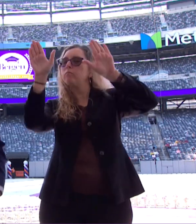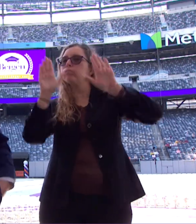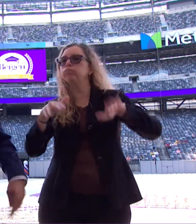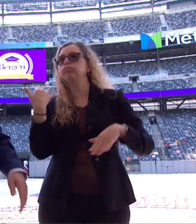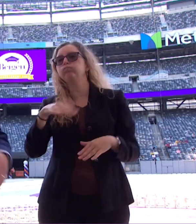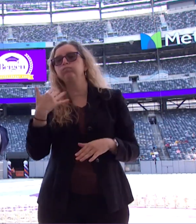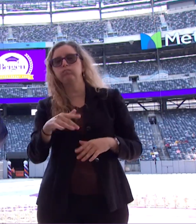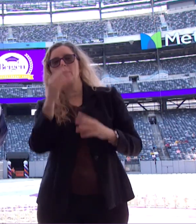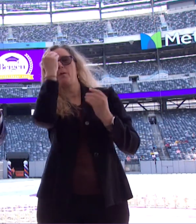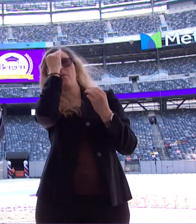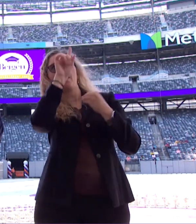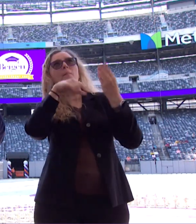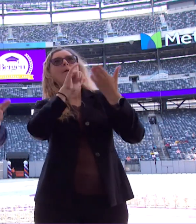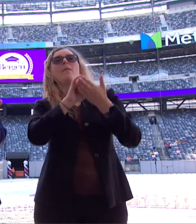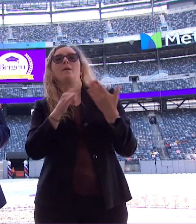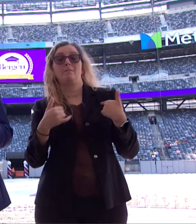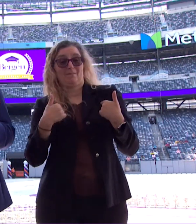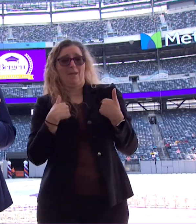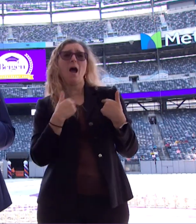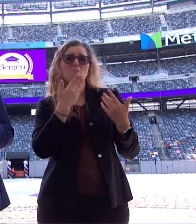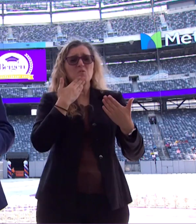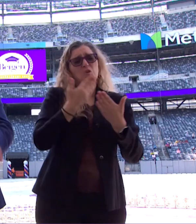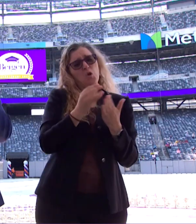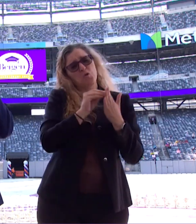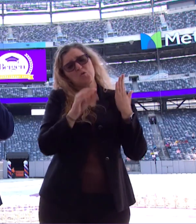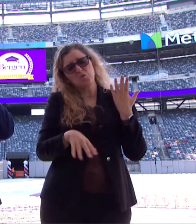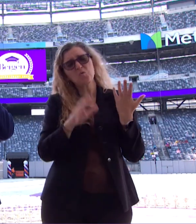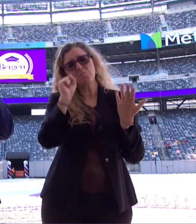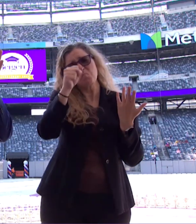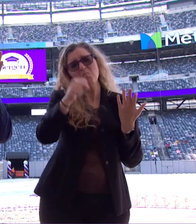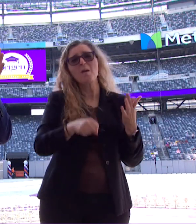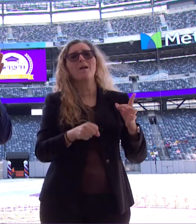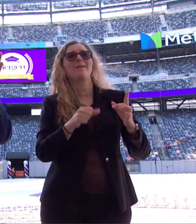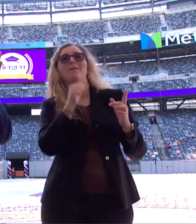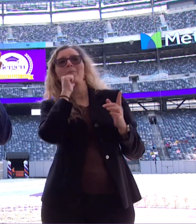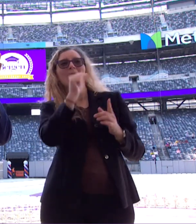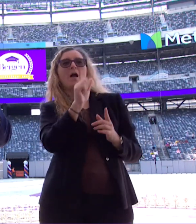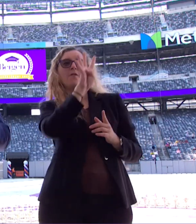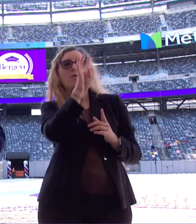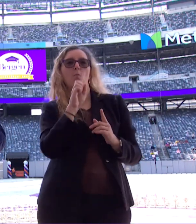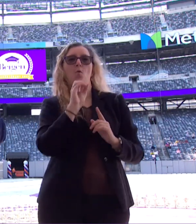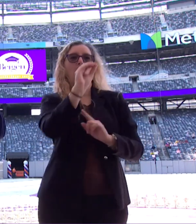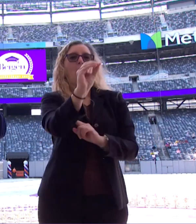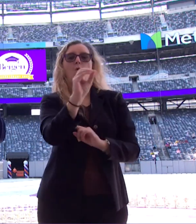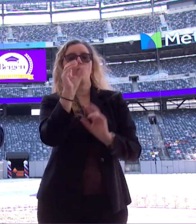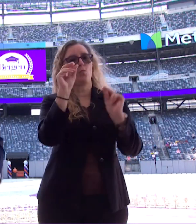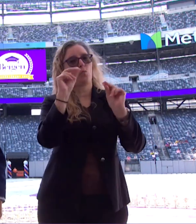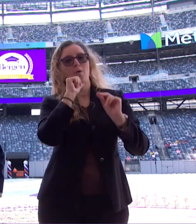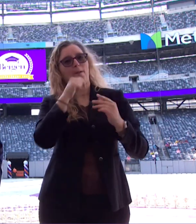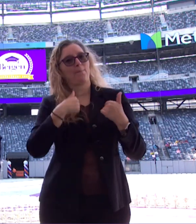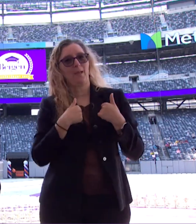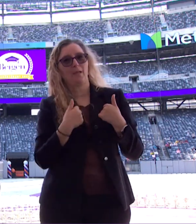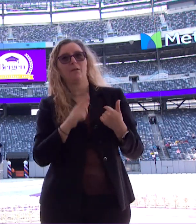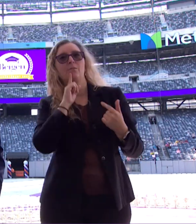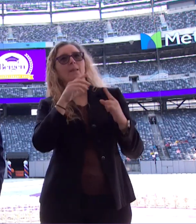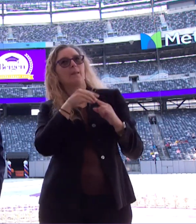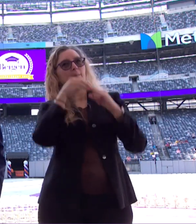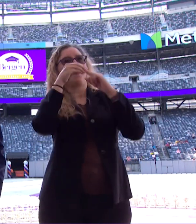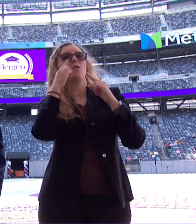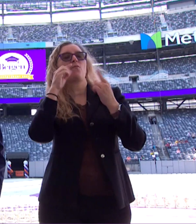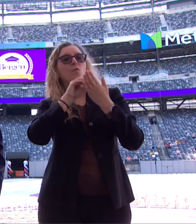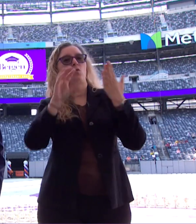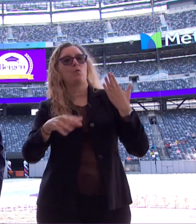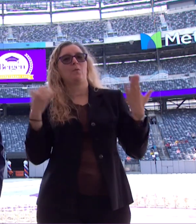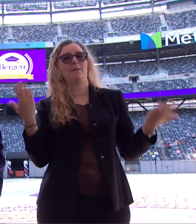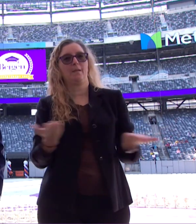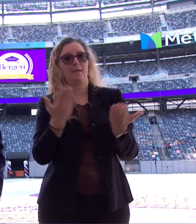you consider it, right? I mean, I was a pretty good student in school. I did not have a 4.0 GPA. So it's very special for the students here,